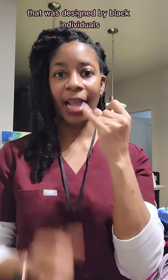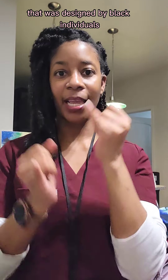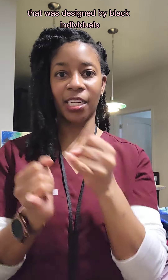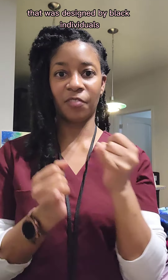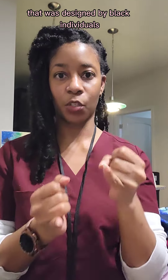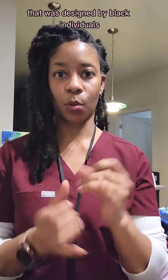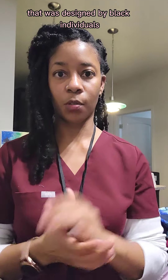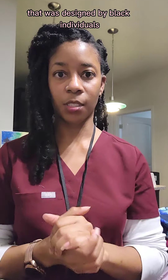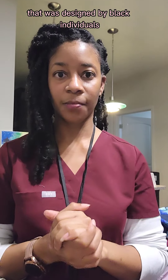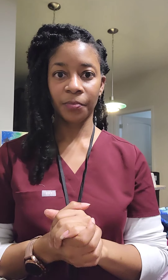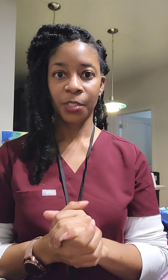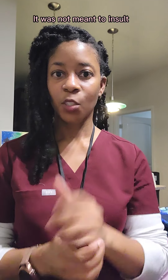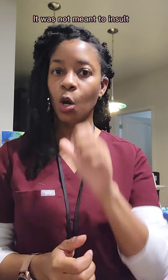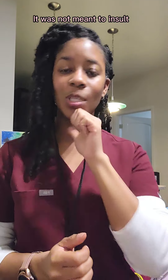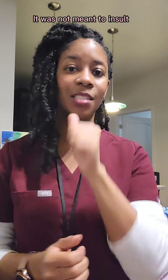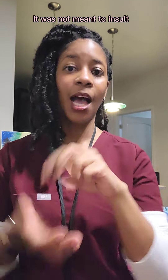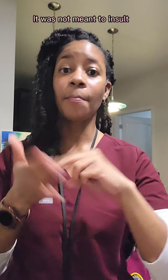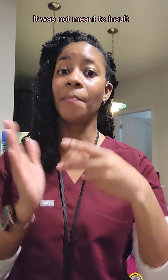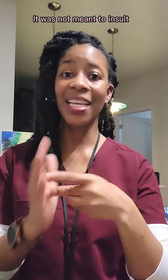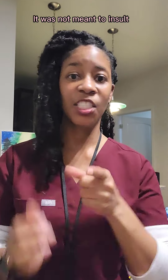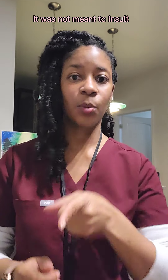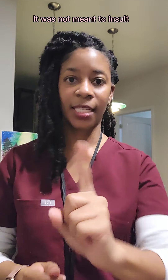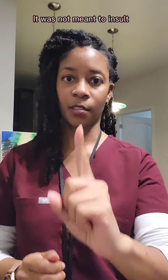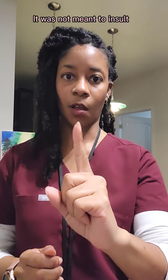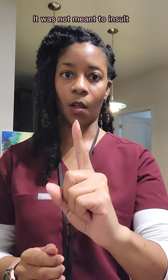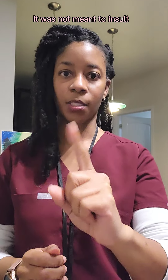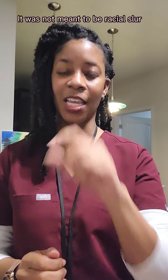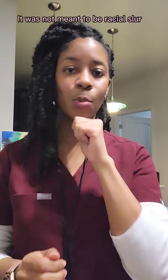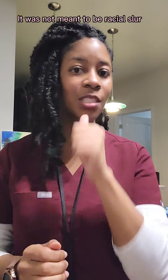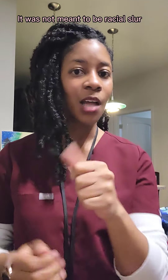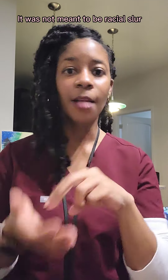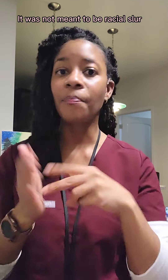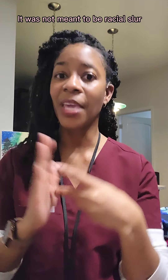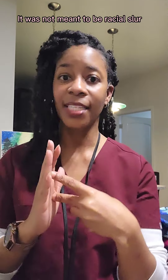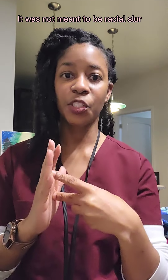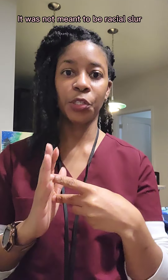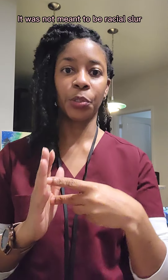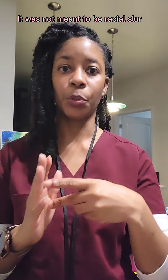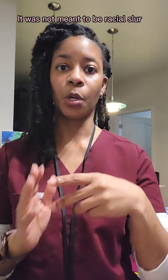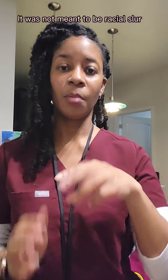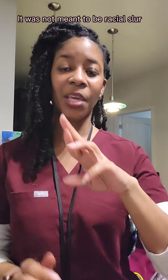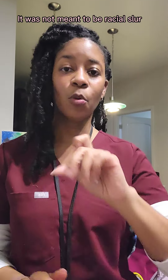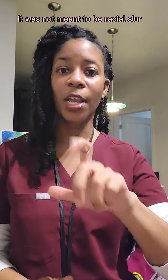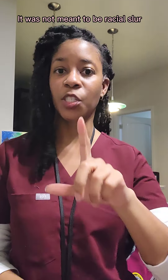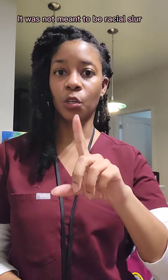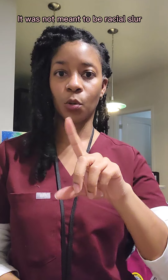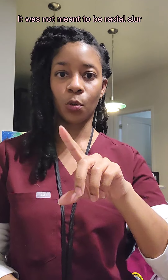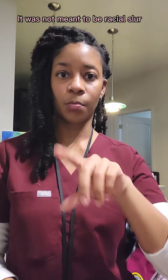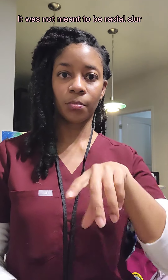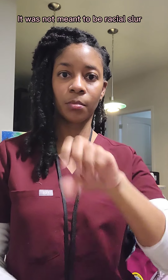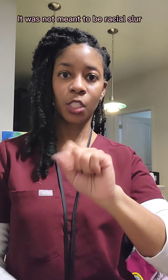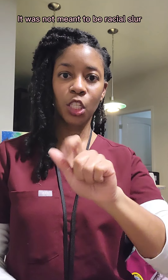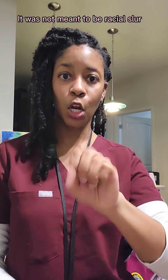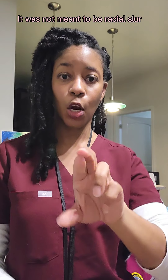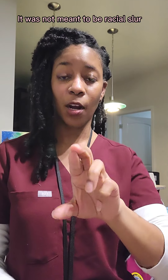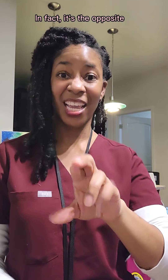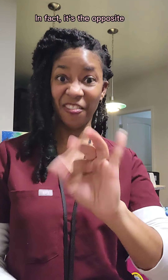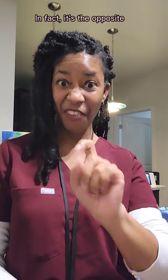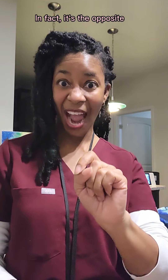individuals. So it was not meant to insult. It was not meant to be racial slur. In fact,